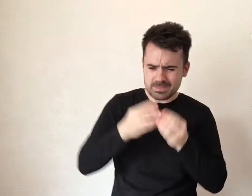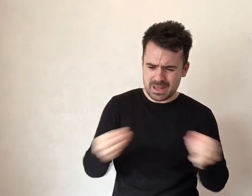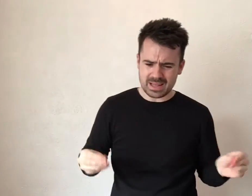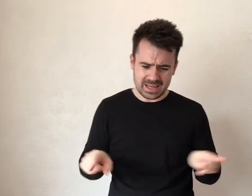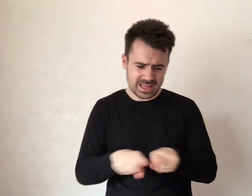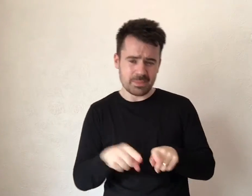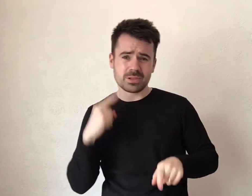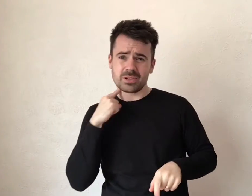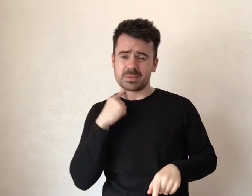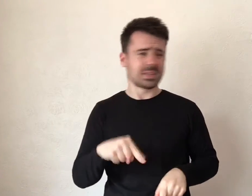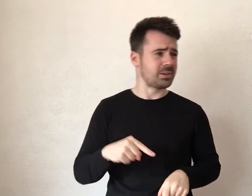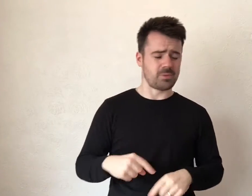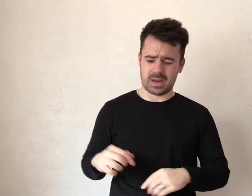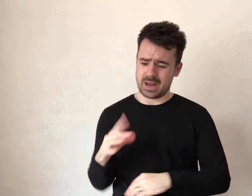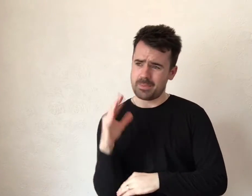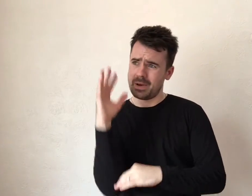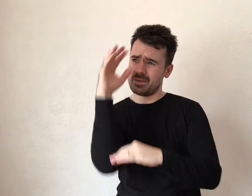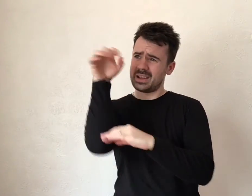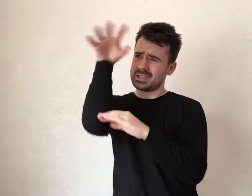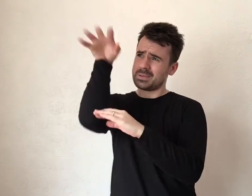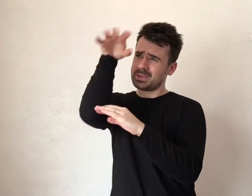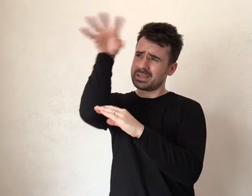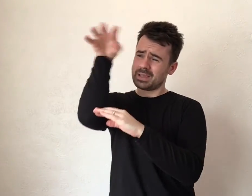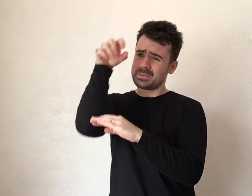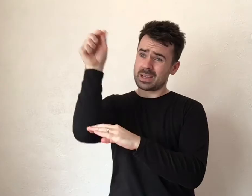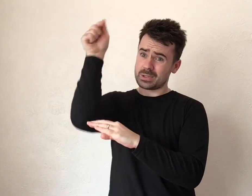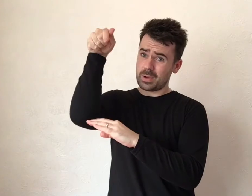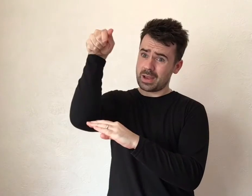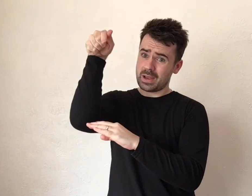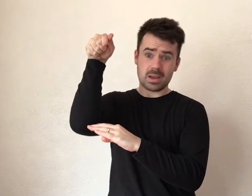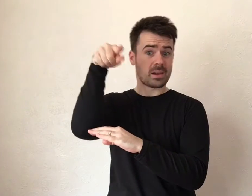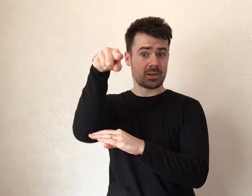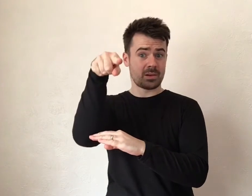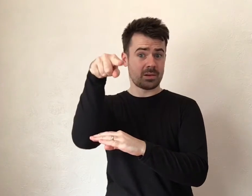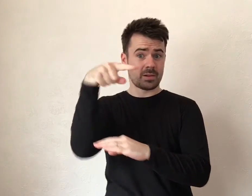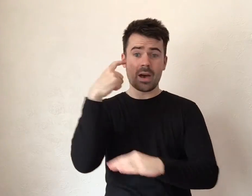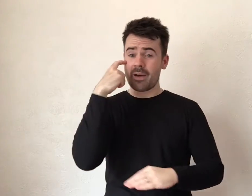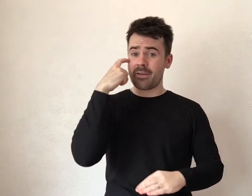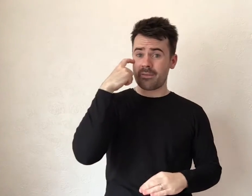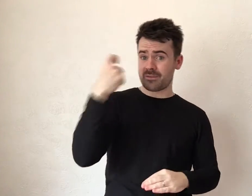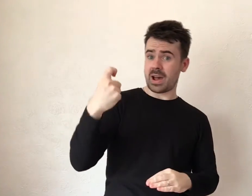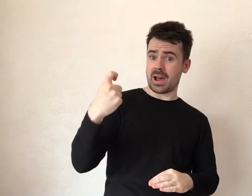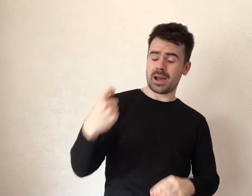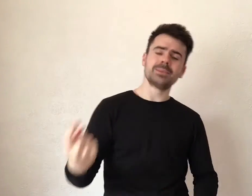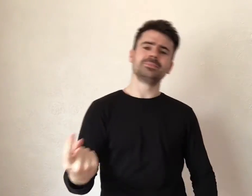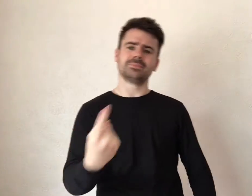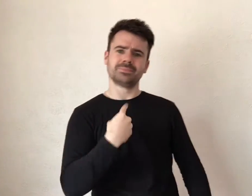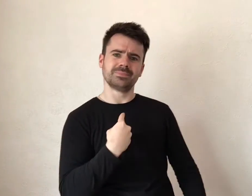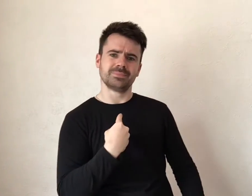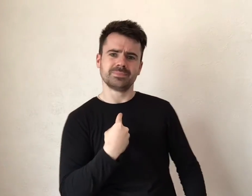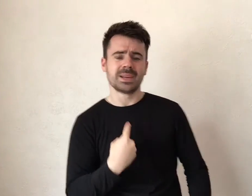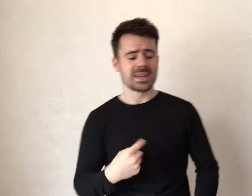melt like lemon drops are way above the chimney top That's where you'll find me